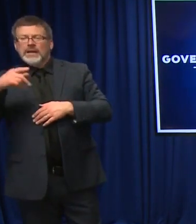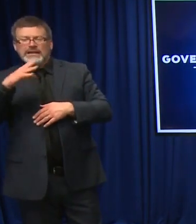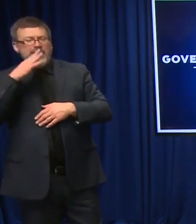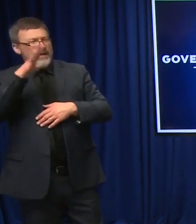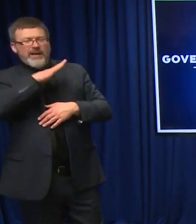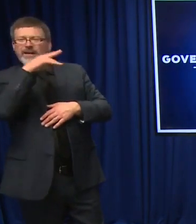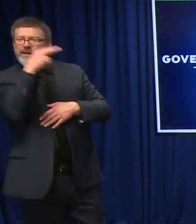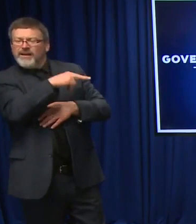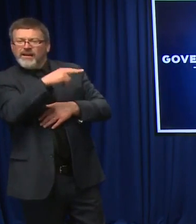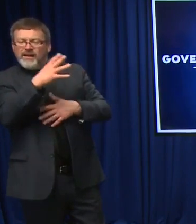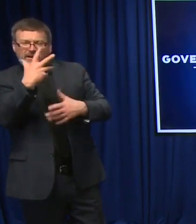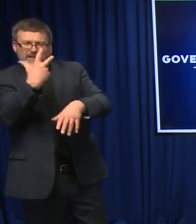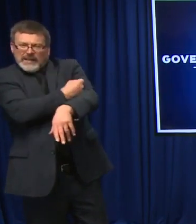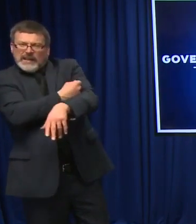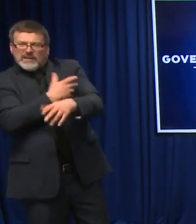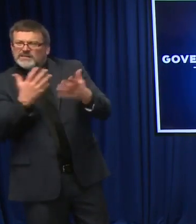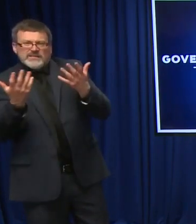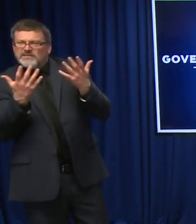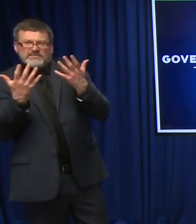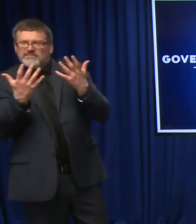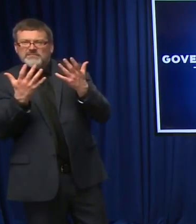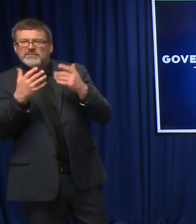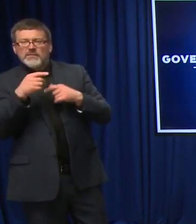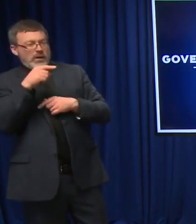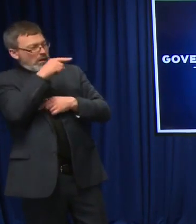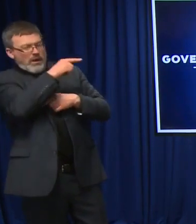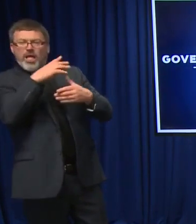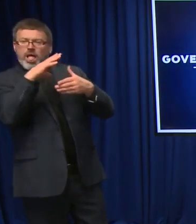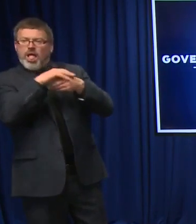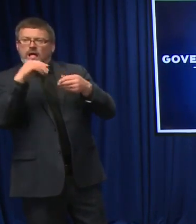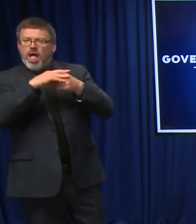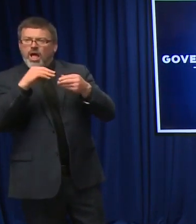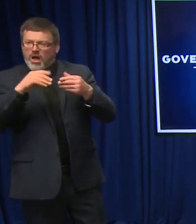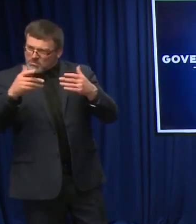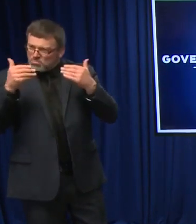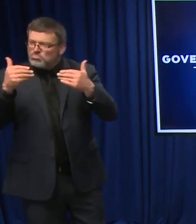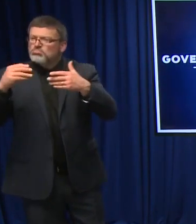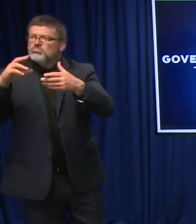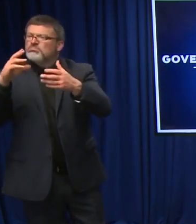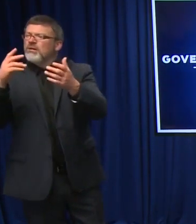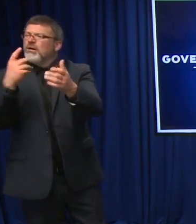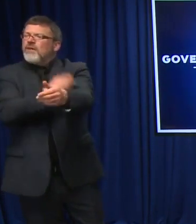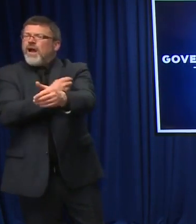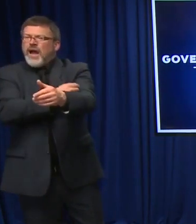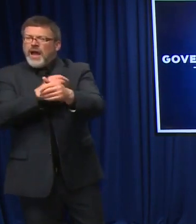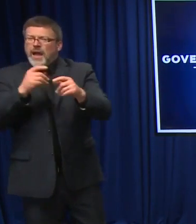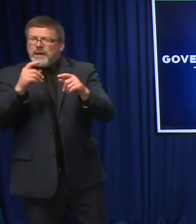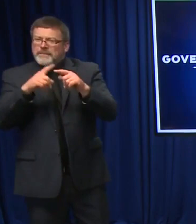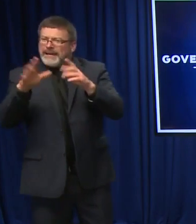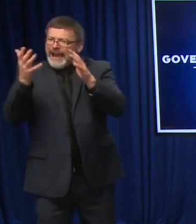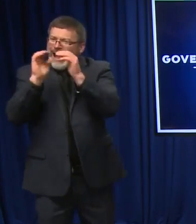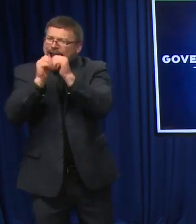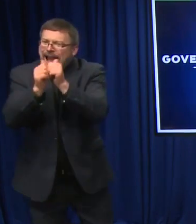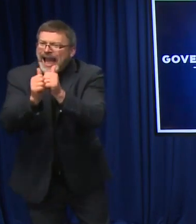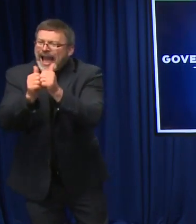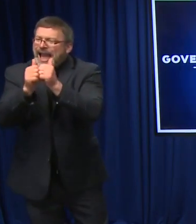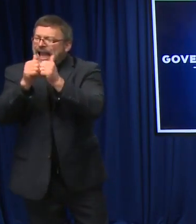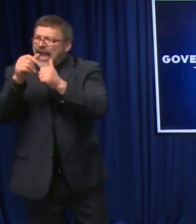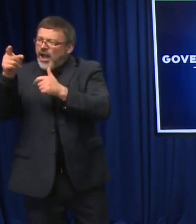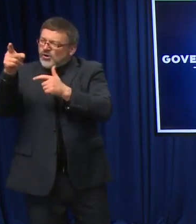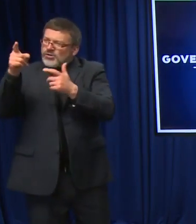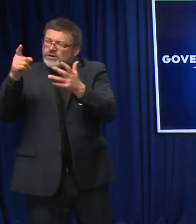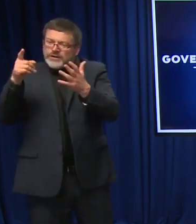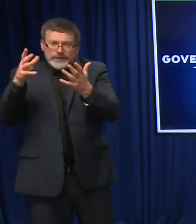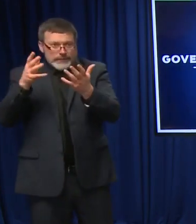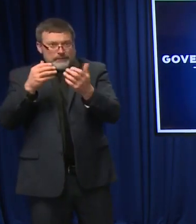You're here weekly telling people to get them. What other ideas are out there to push these people to get the vaccine? Every idea. If there's